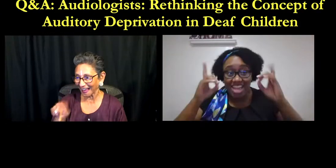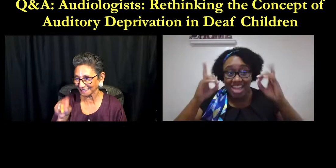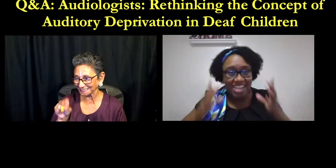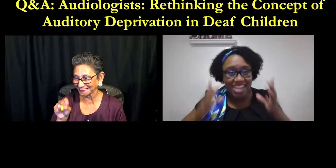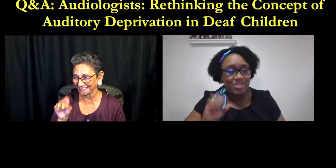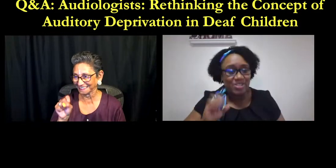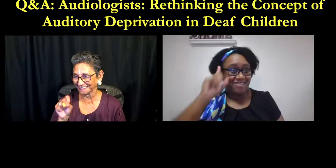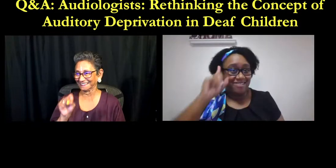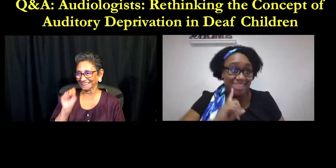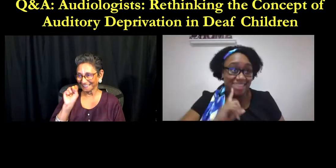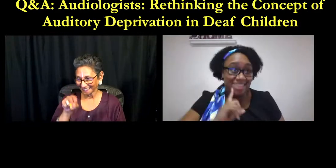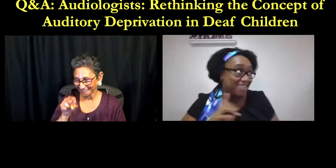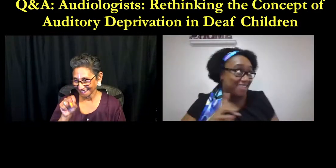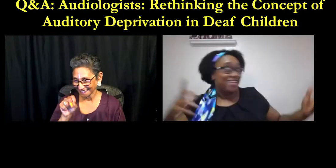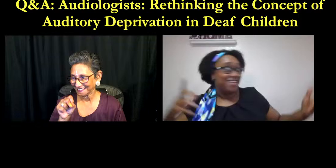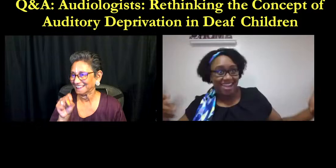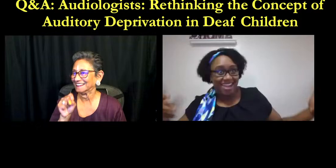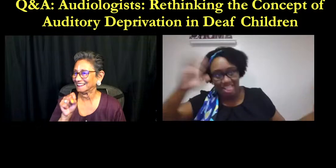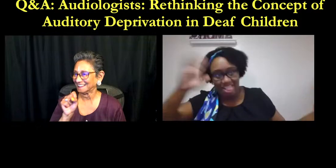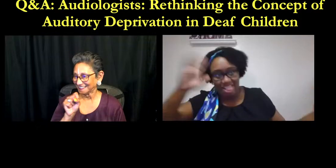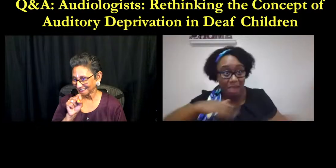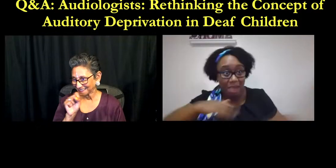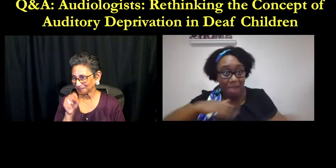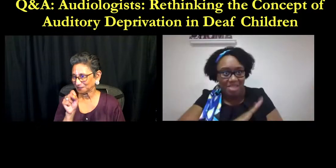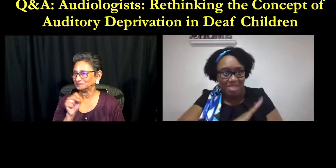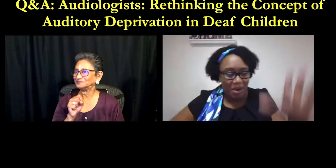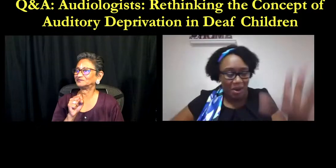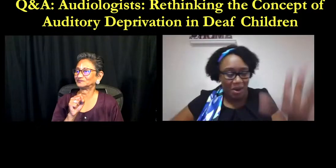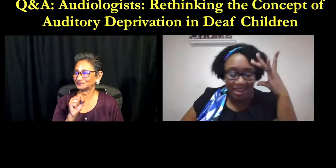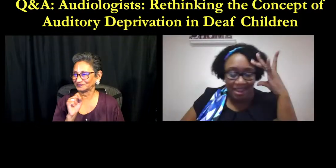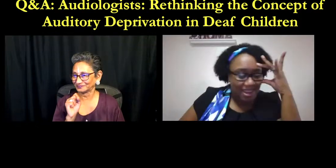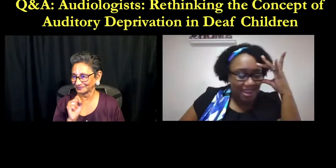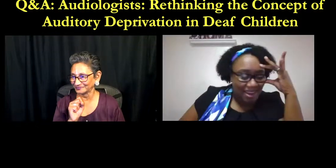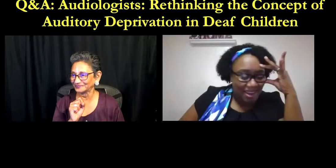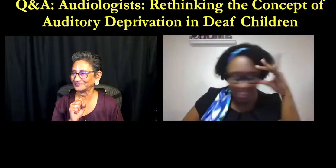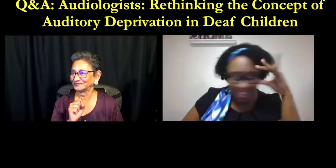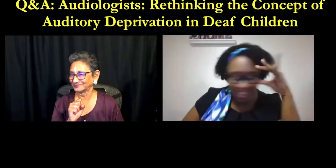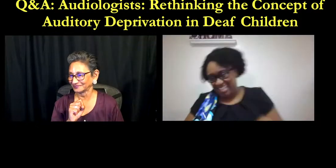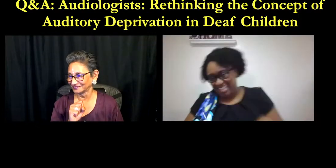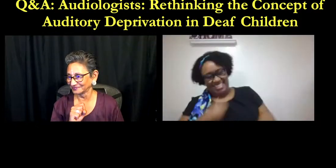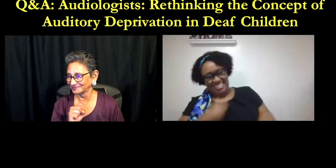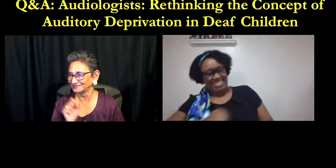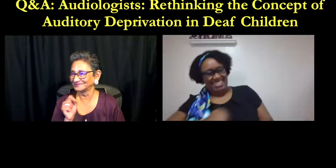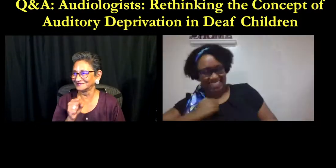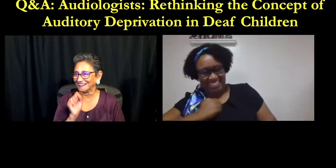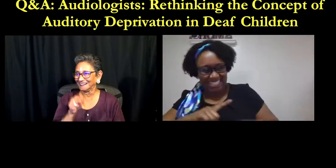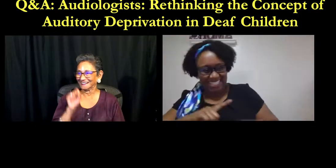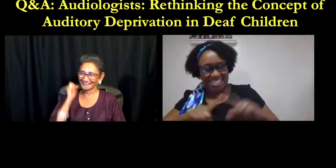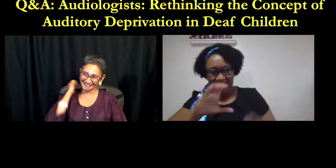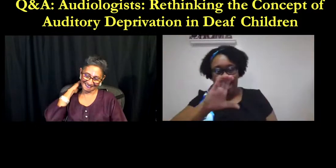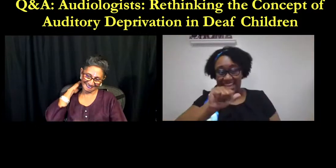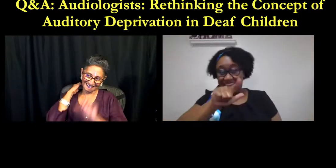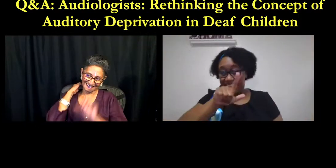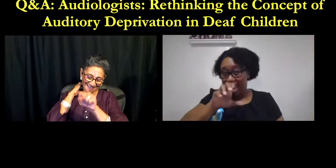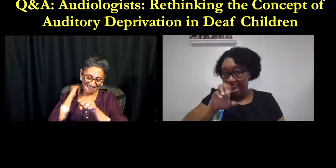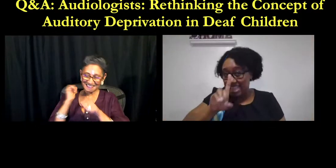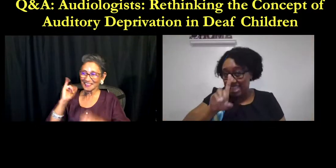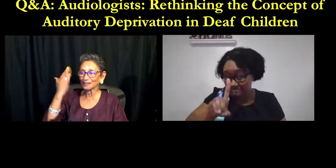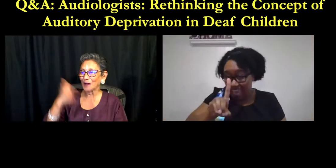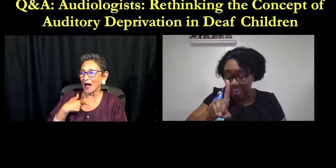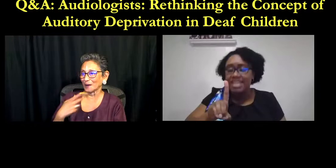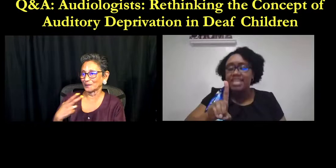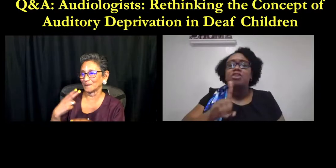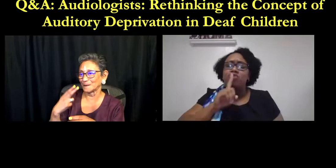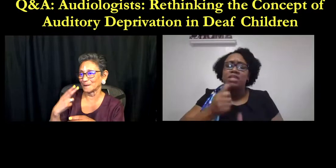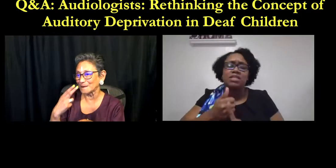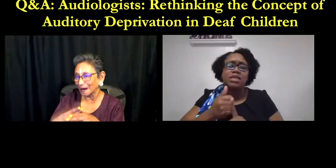caled hello california educators of the deaf caled hello i'm even on the board my goodness